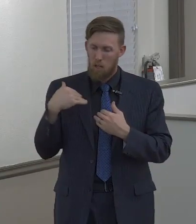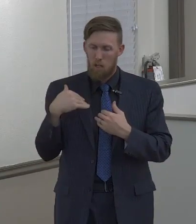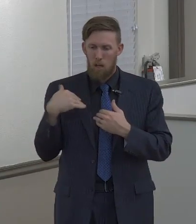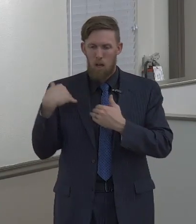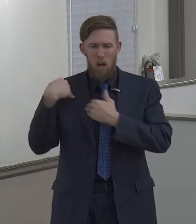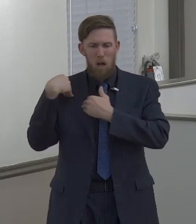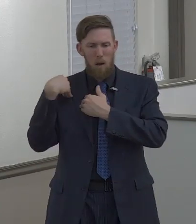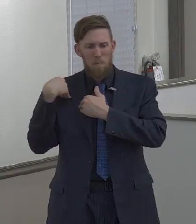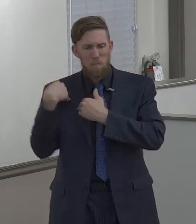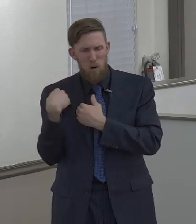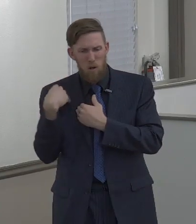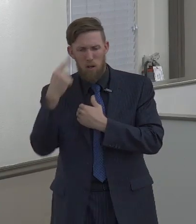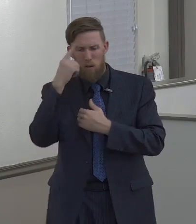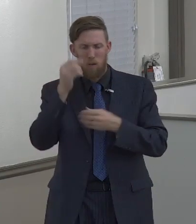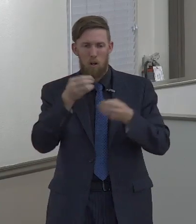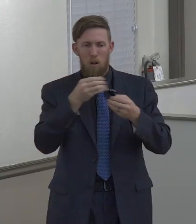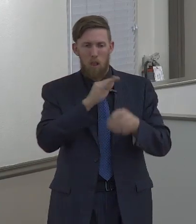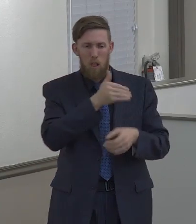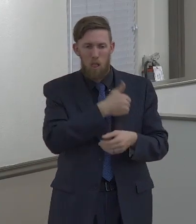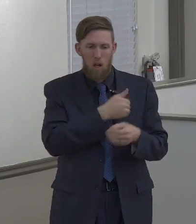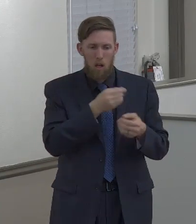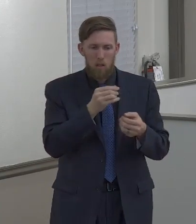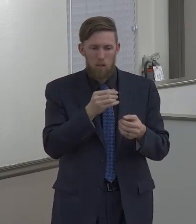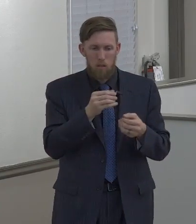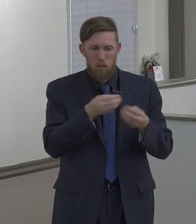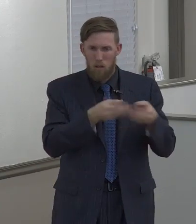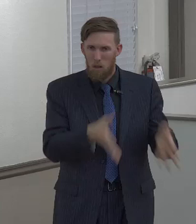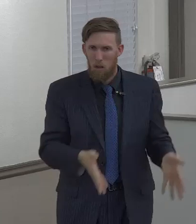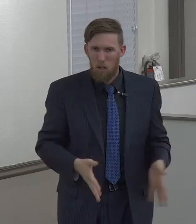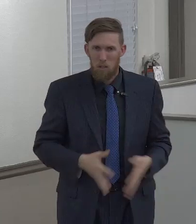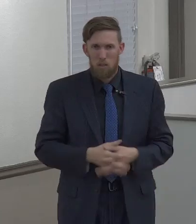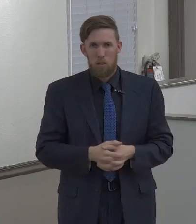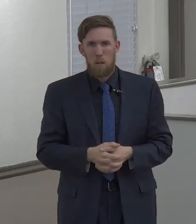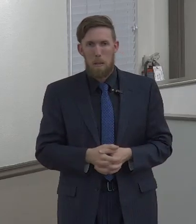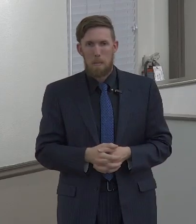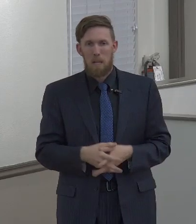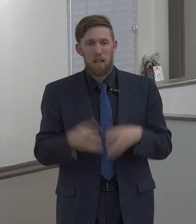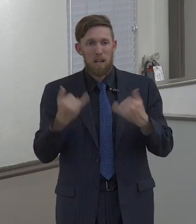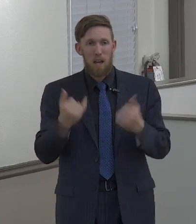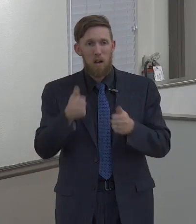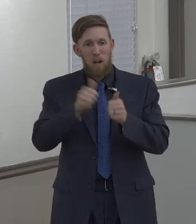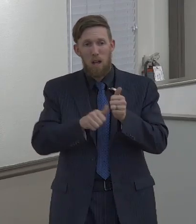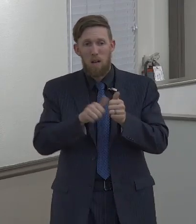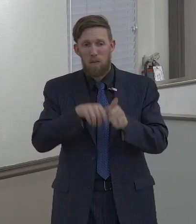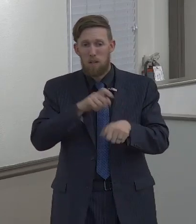away first thought that goes through my mind where'd they go